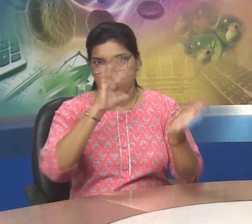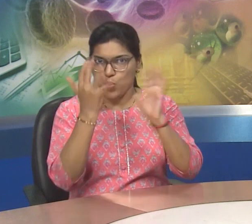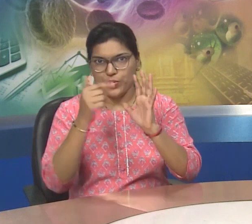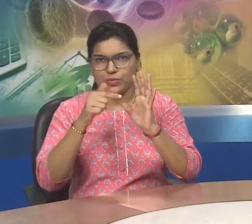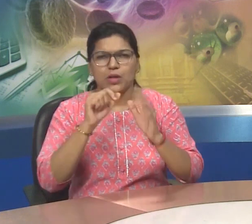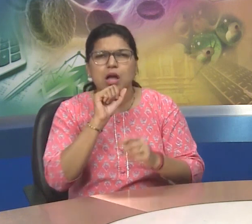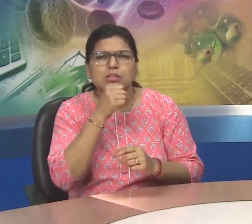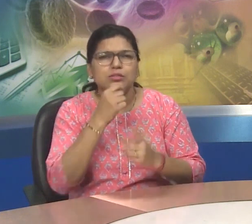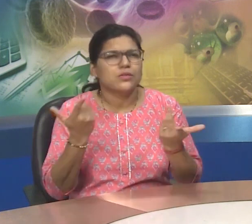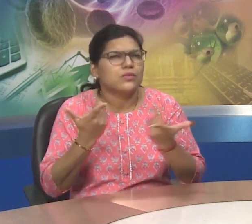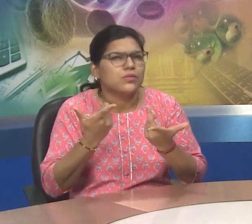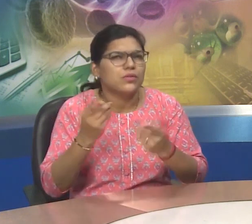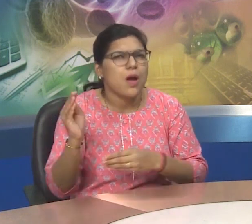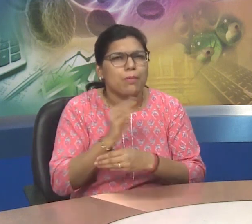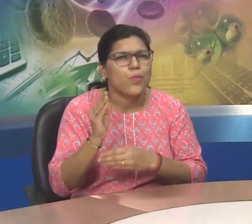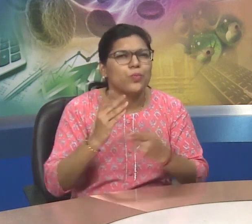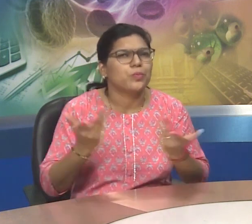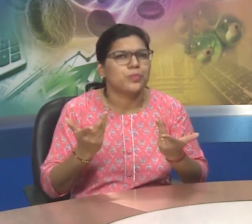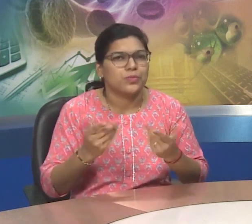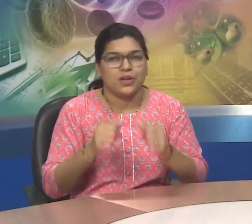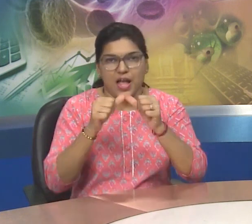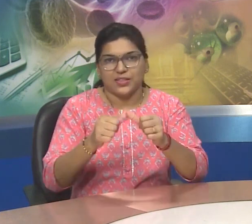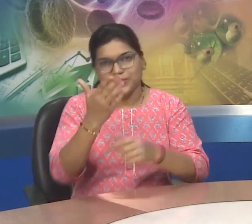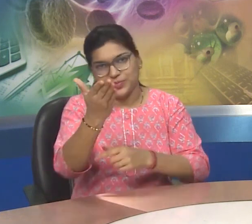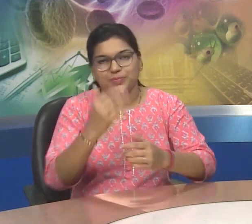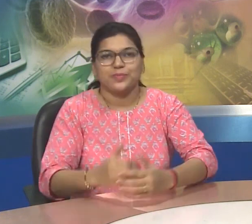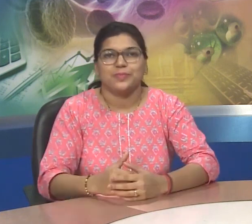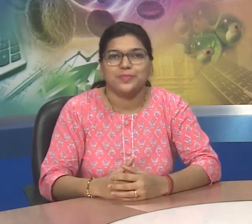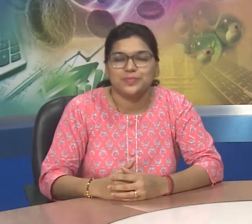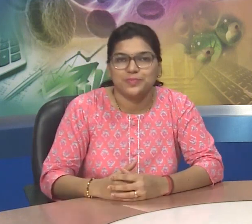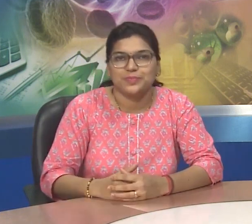approximately how old the authors